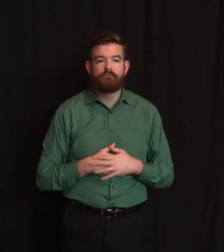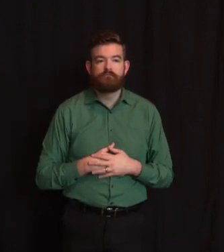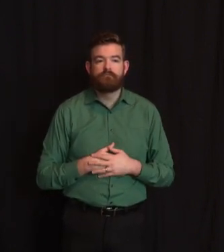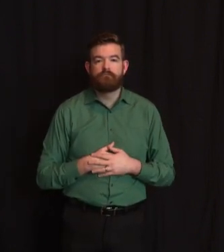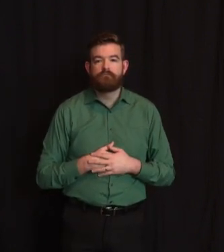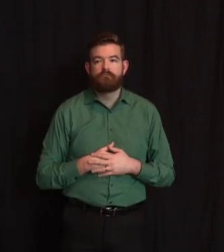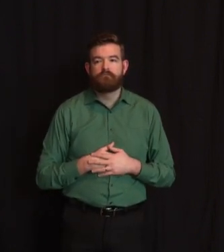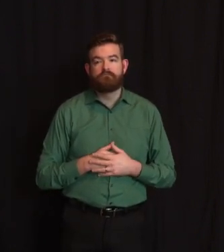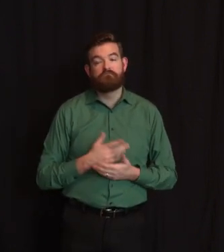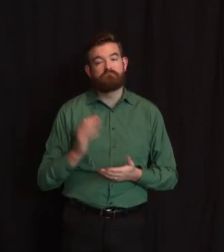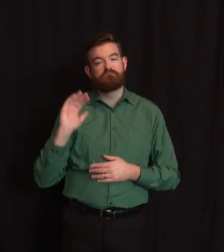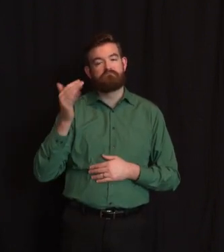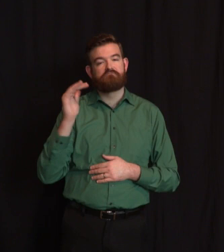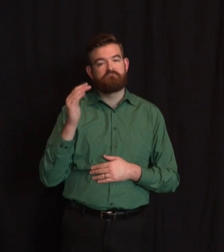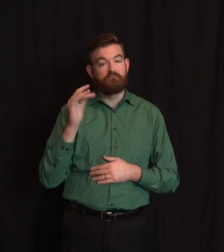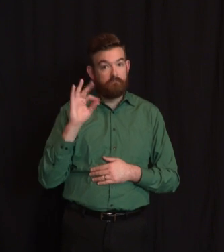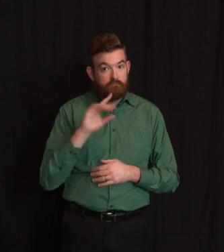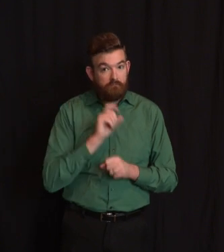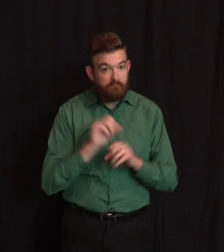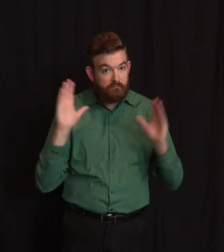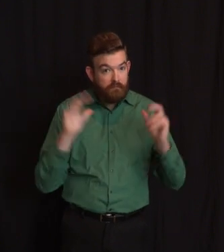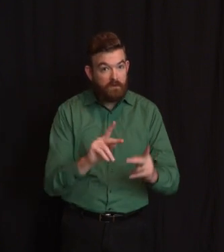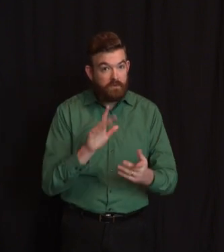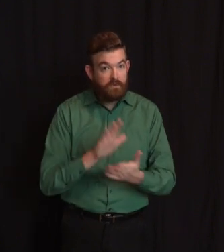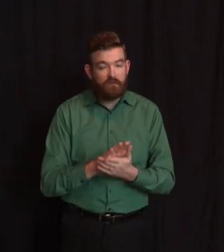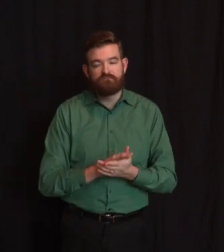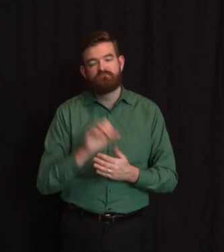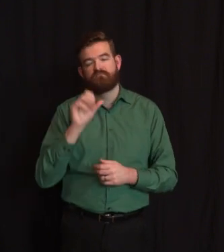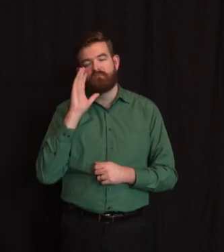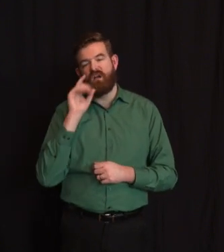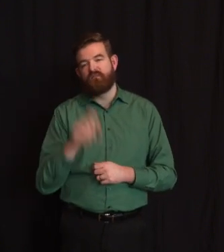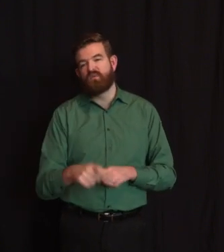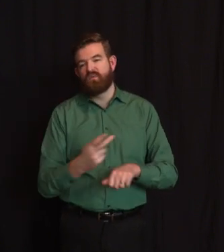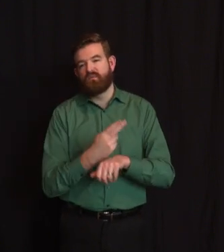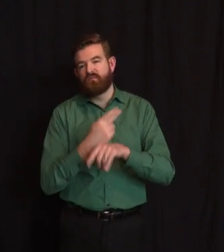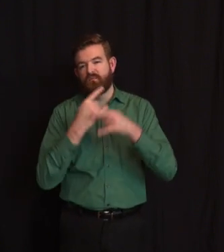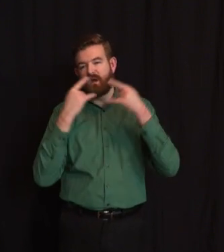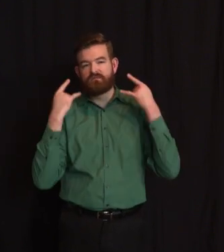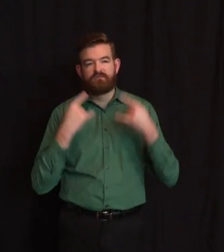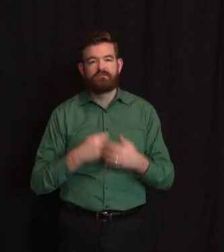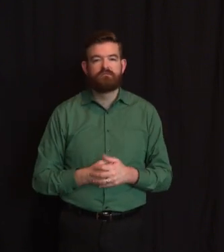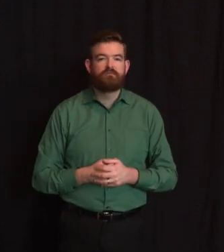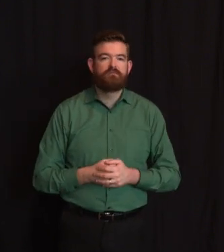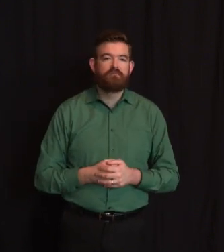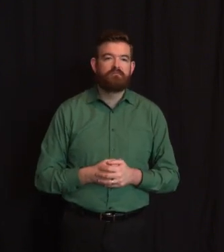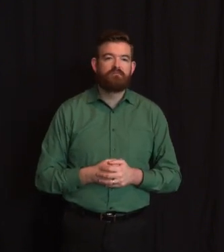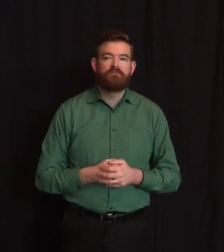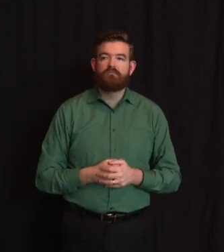I haven't missed anybody here, right? You guys are good? Governor, have a question from Colleen at NJ Spotlight.